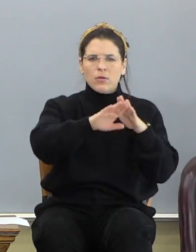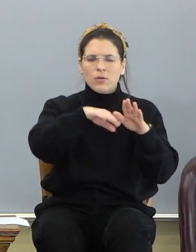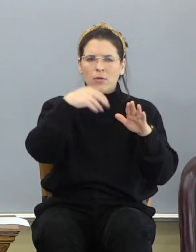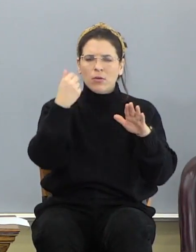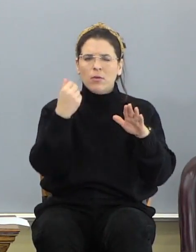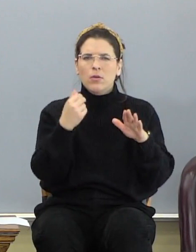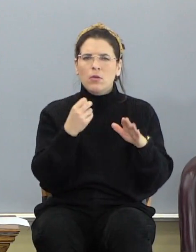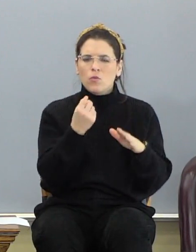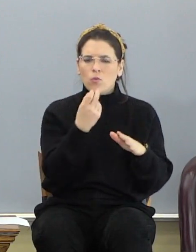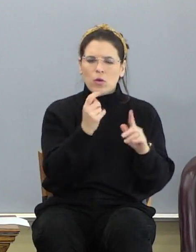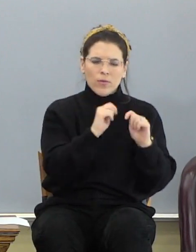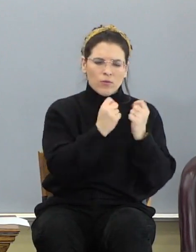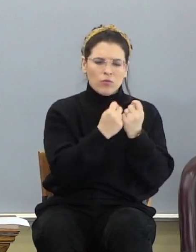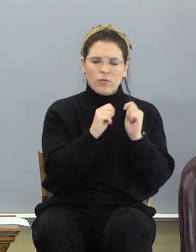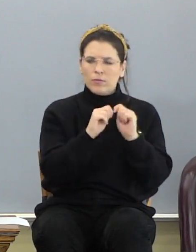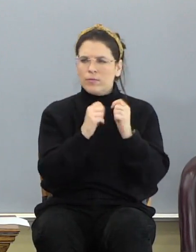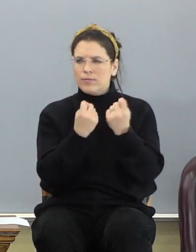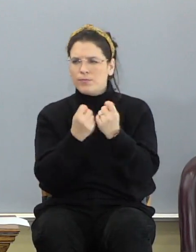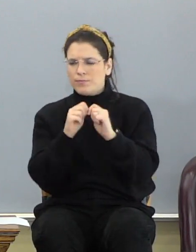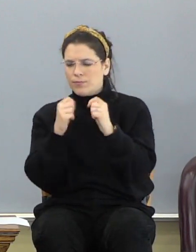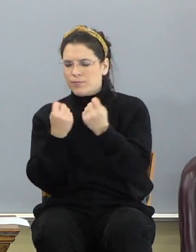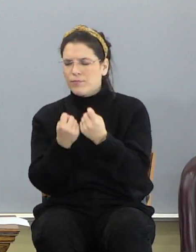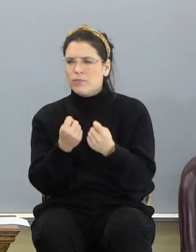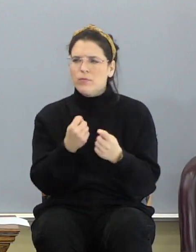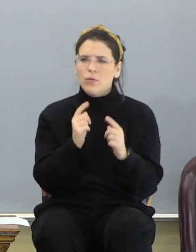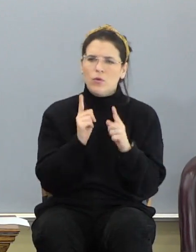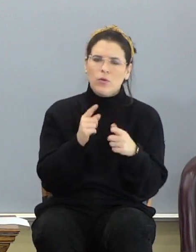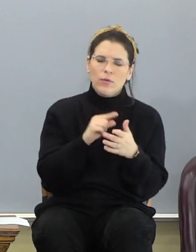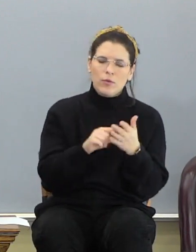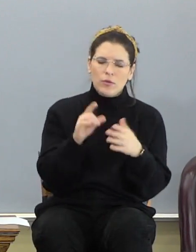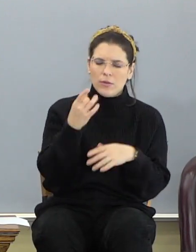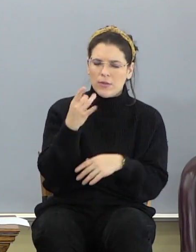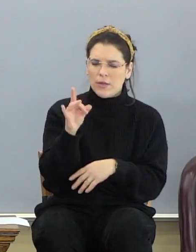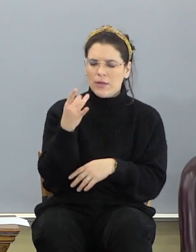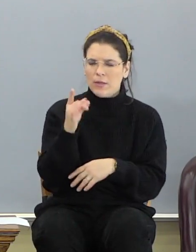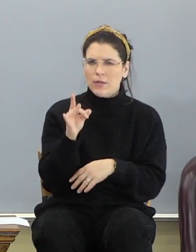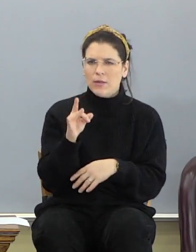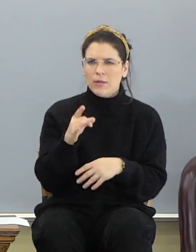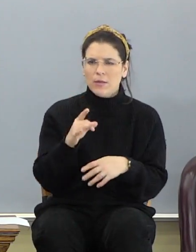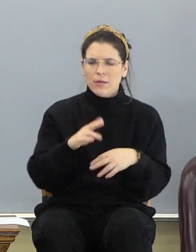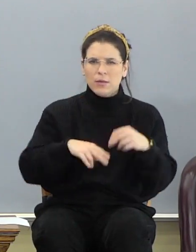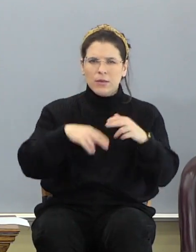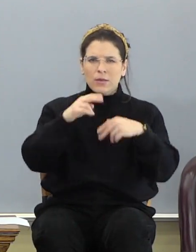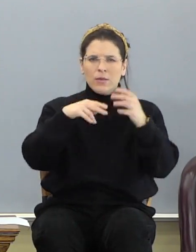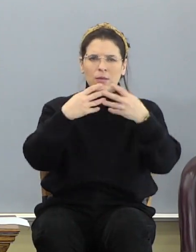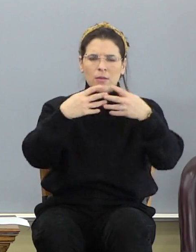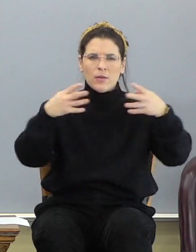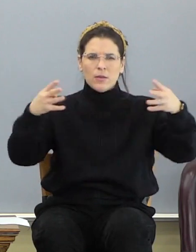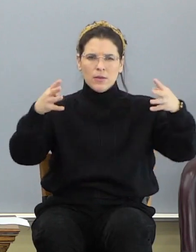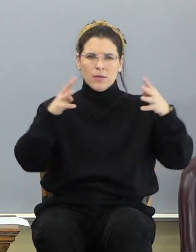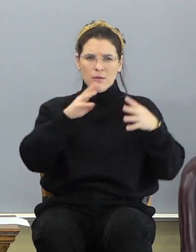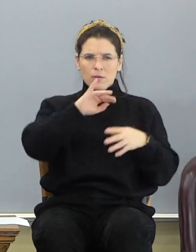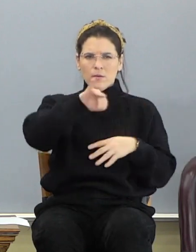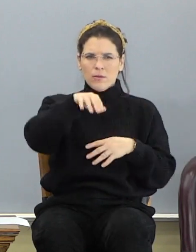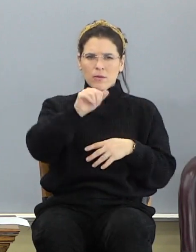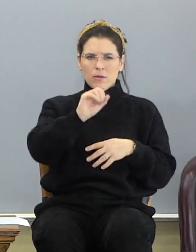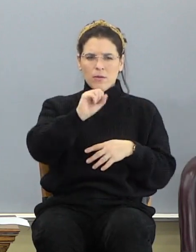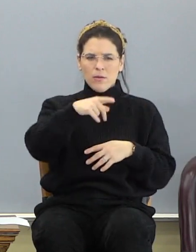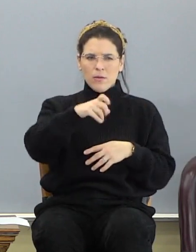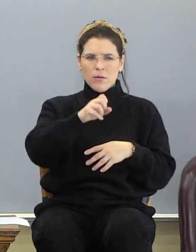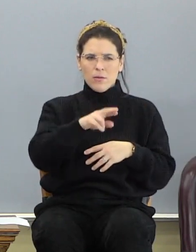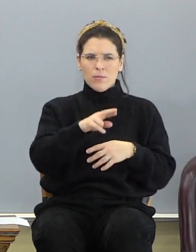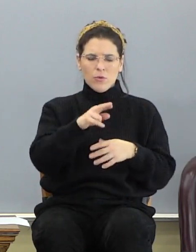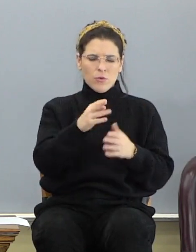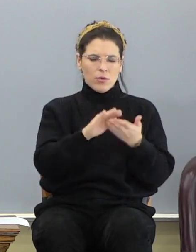The 12 tribes and so forth. If go down to verse number 18. Build the wall of it as jasper. The city was pure